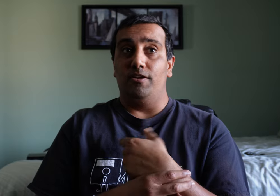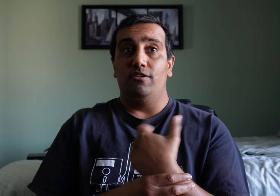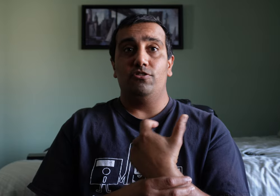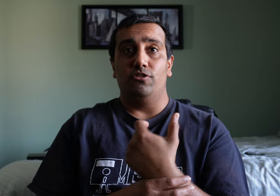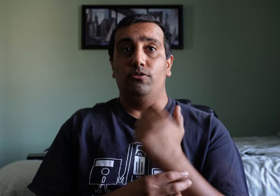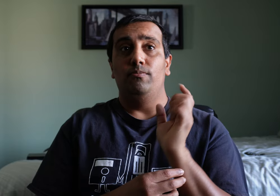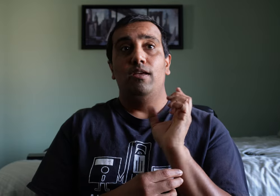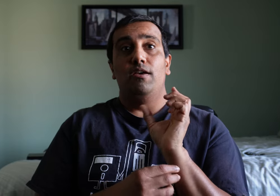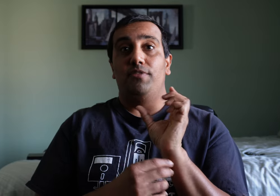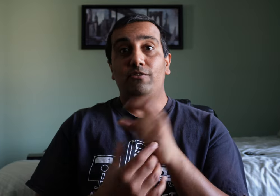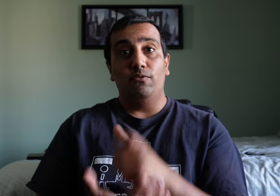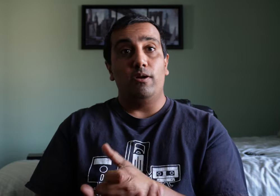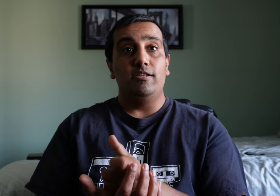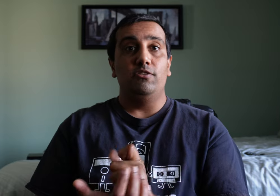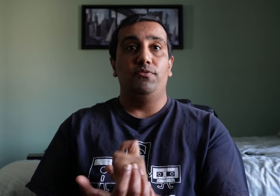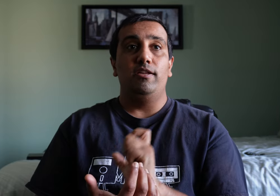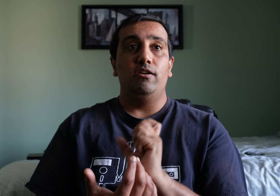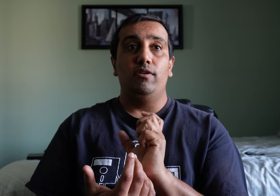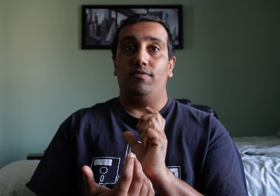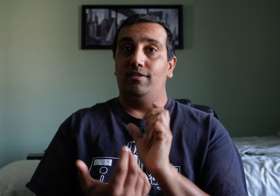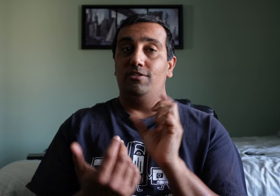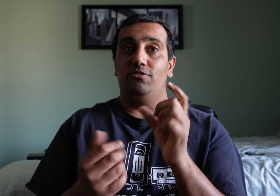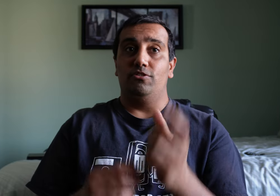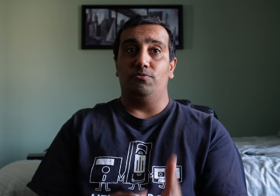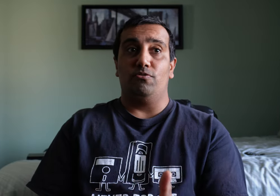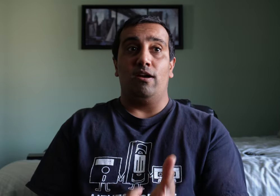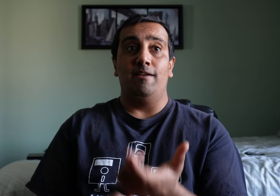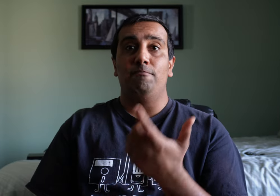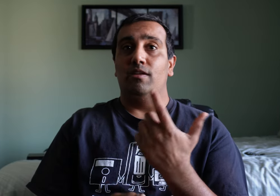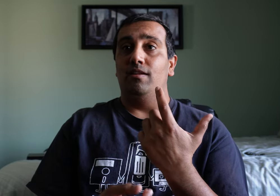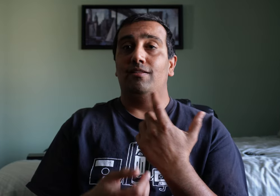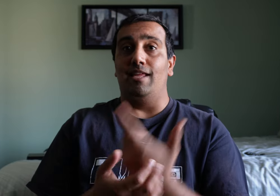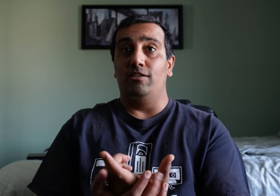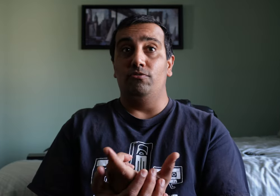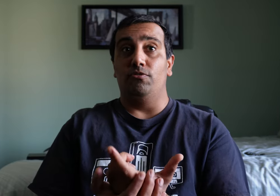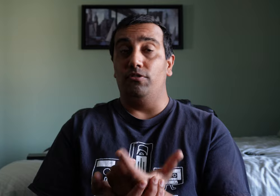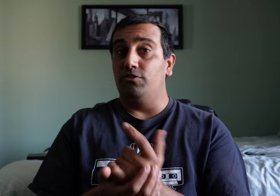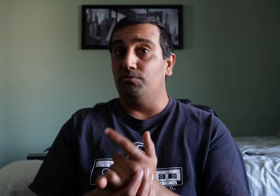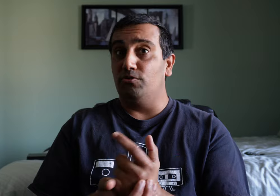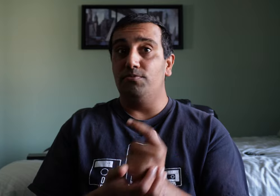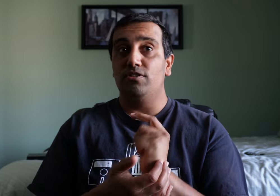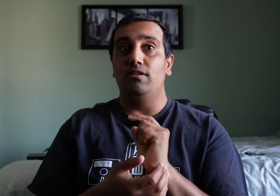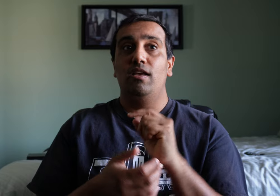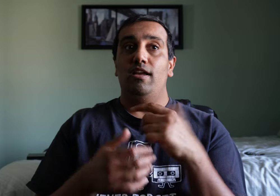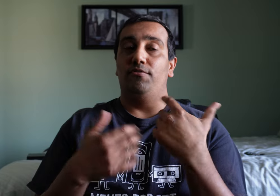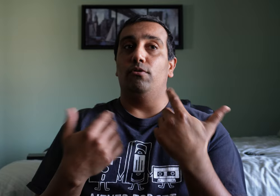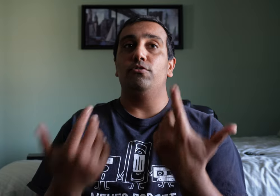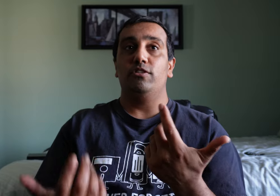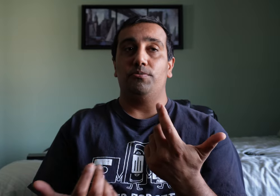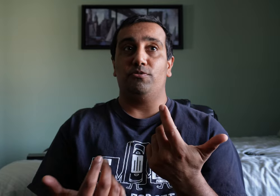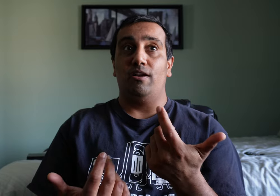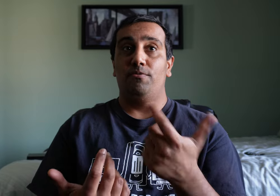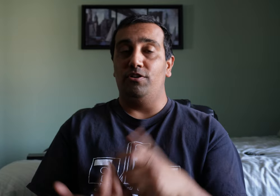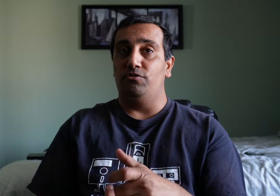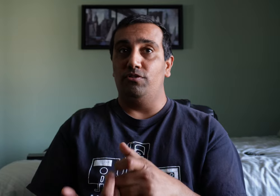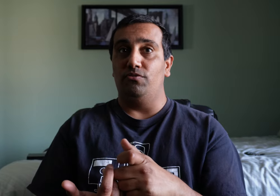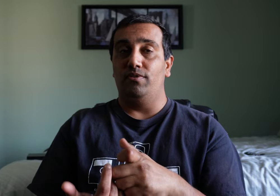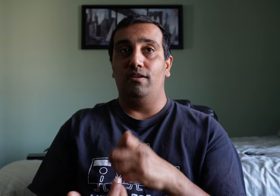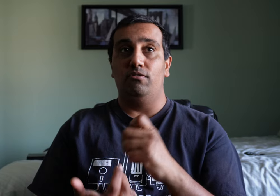there. So, thanks for watching this video. If it leads you to subscribe, then thank you for the subscription. If you're already a subscriber and enjoyed this video,